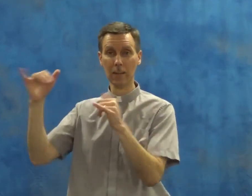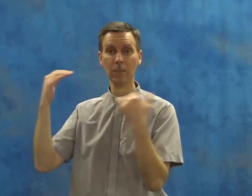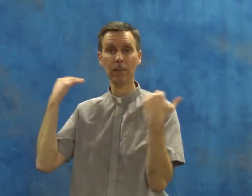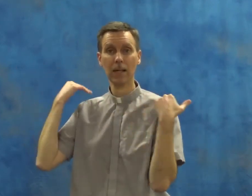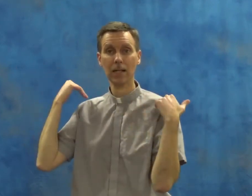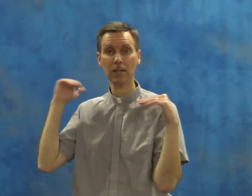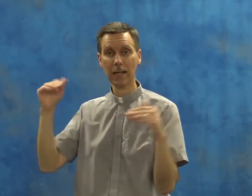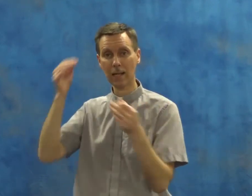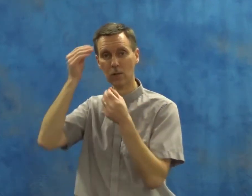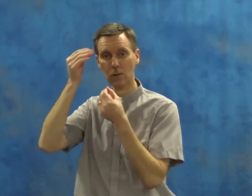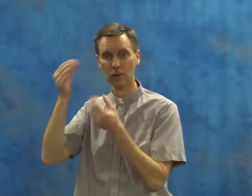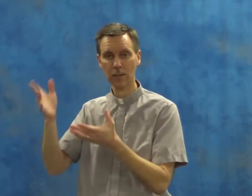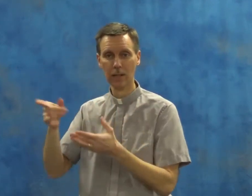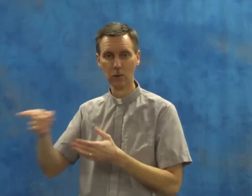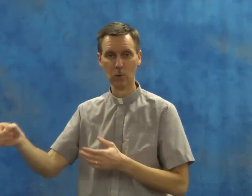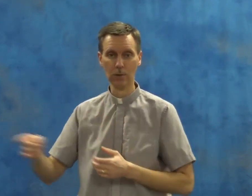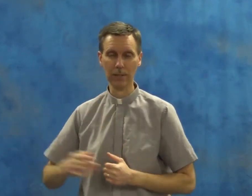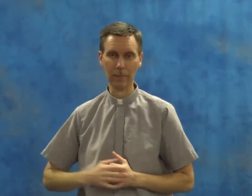as the angel had told them.